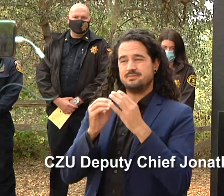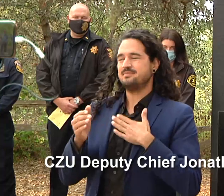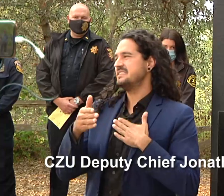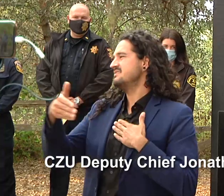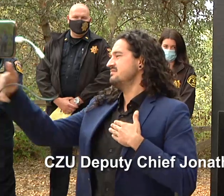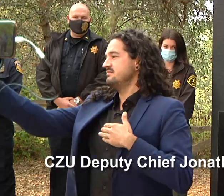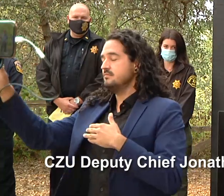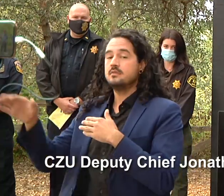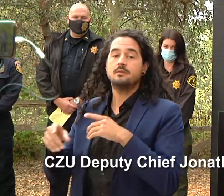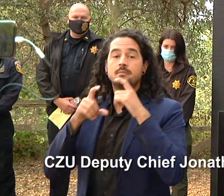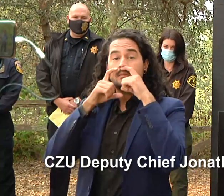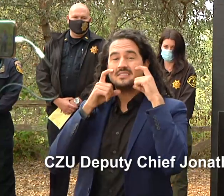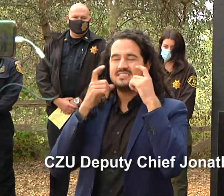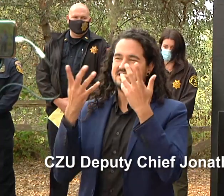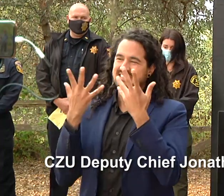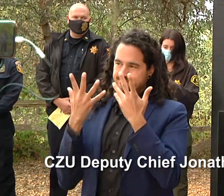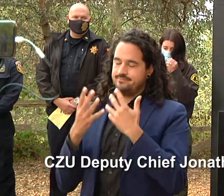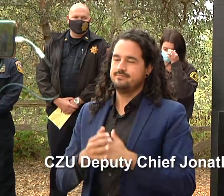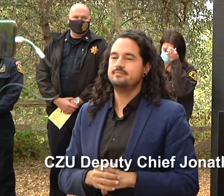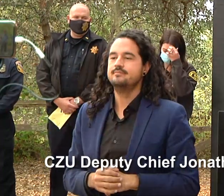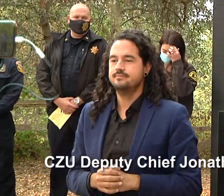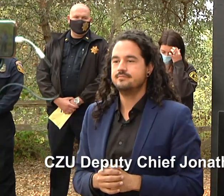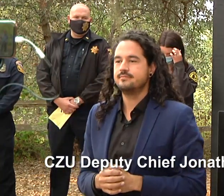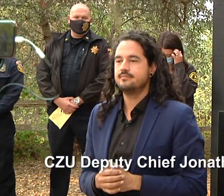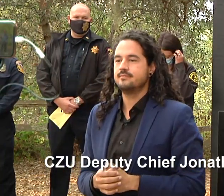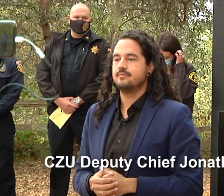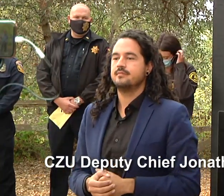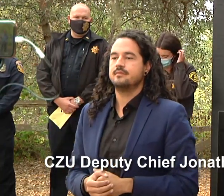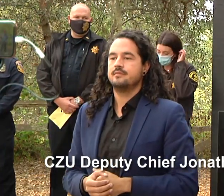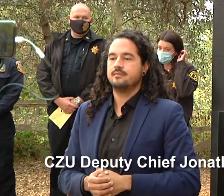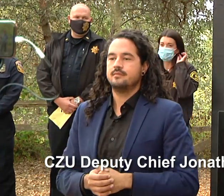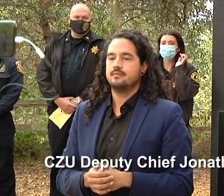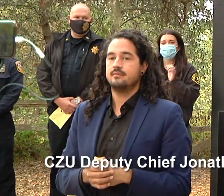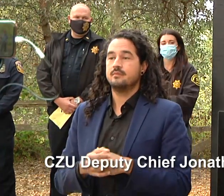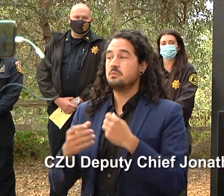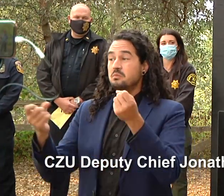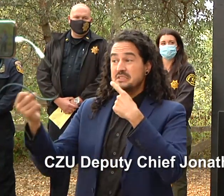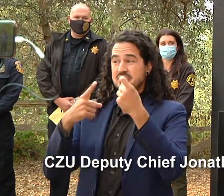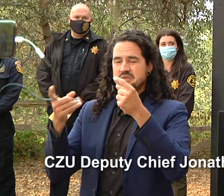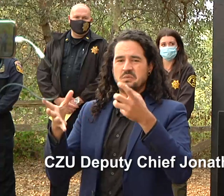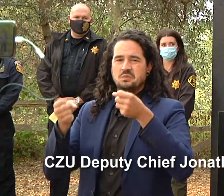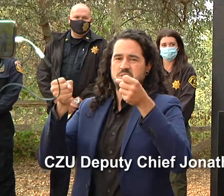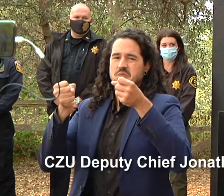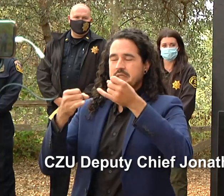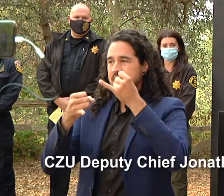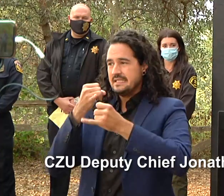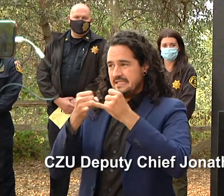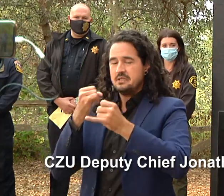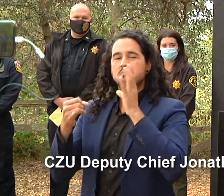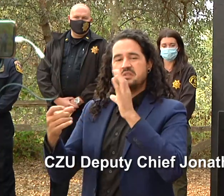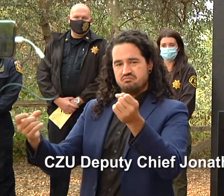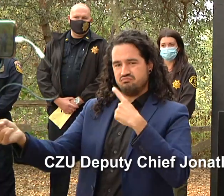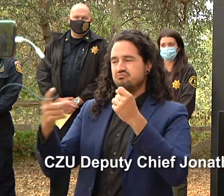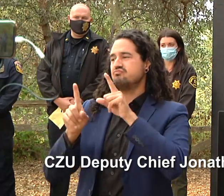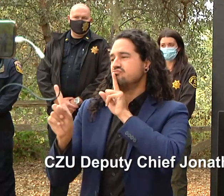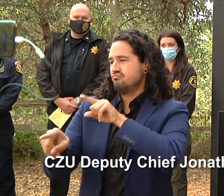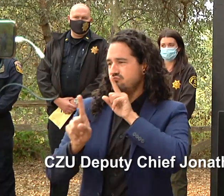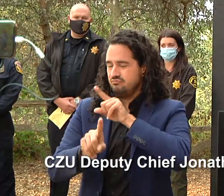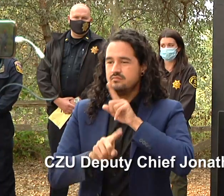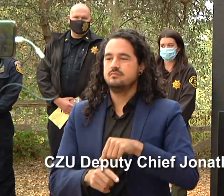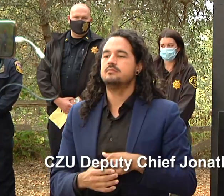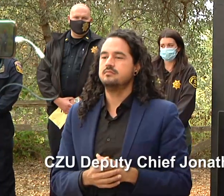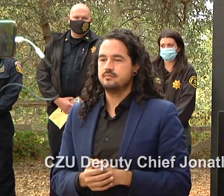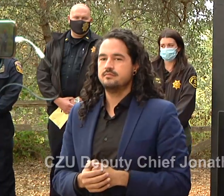masks on at all times it would be greatly appreciated we will have time after the end of the speakers to answer any questions you might have individually